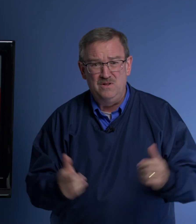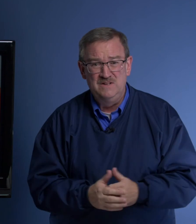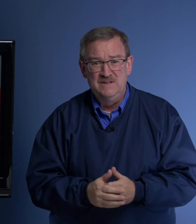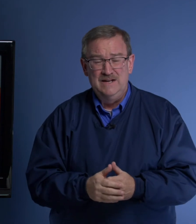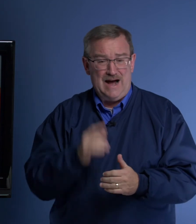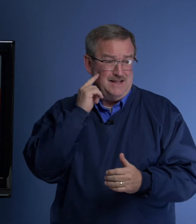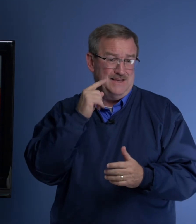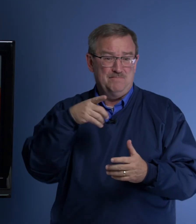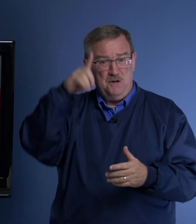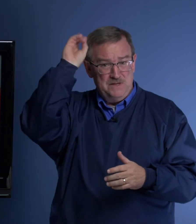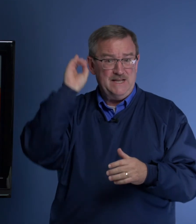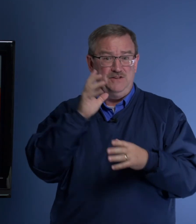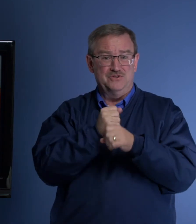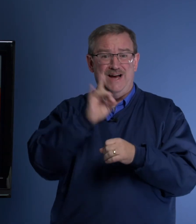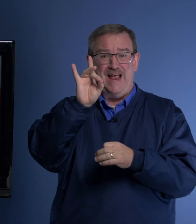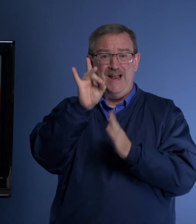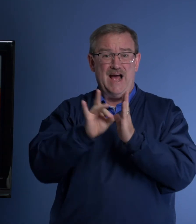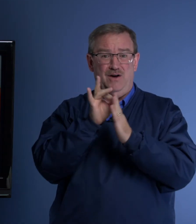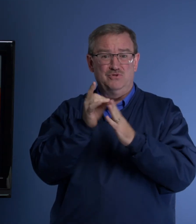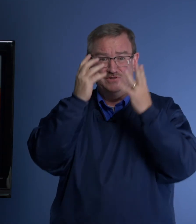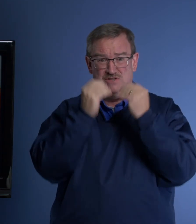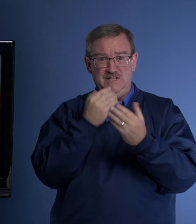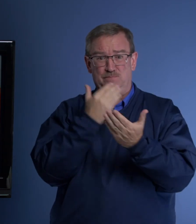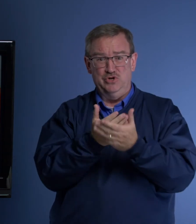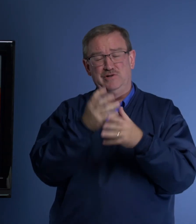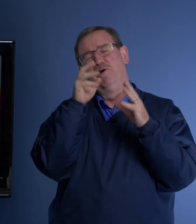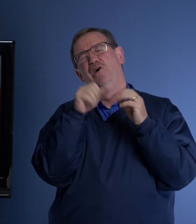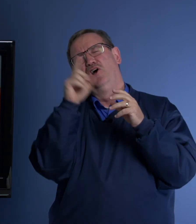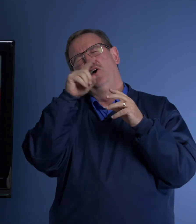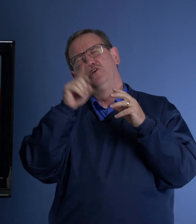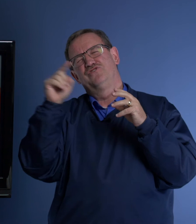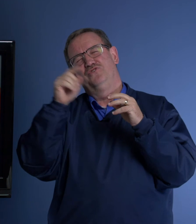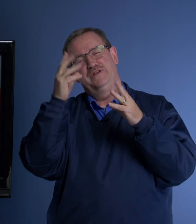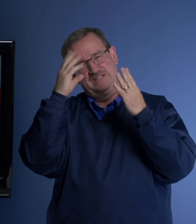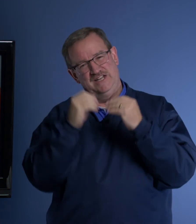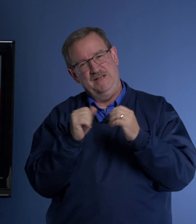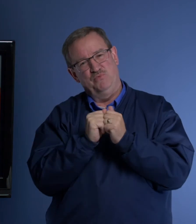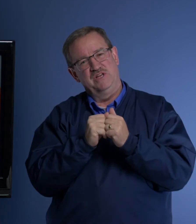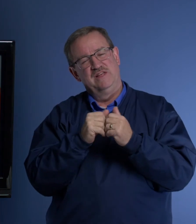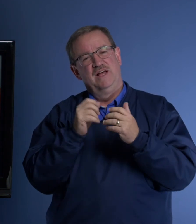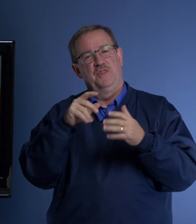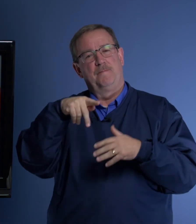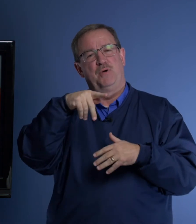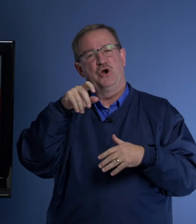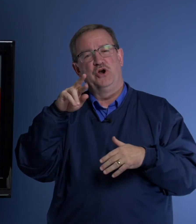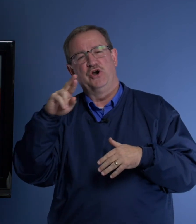I think probably Daniel got eight hours of sleep, good snoring sleep with the purr